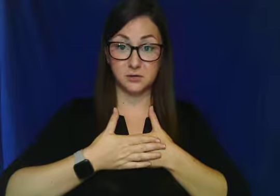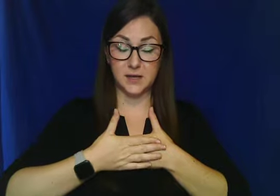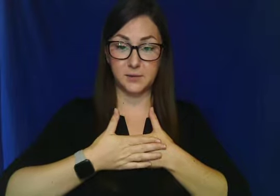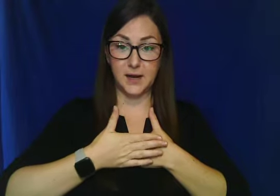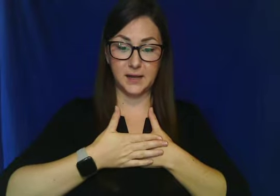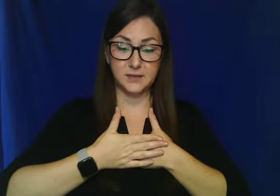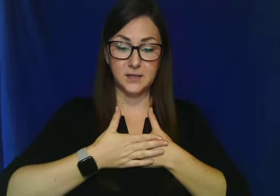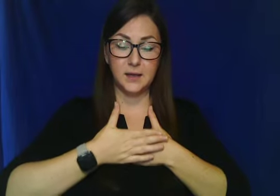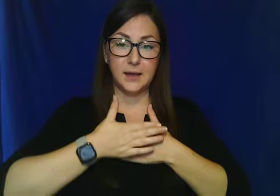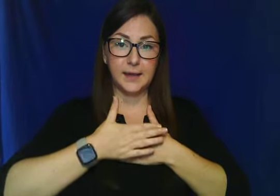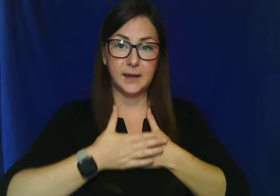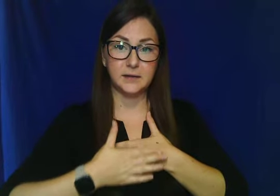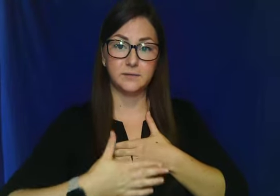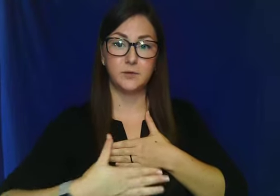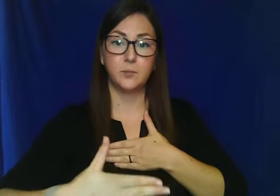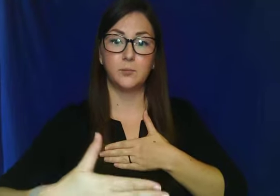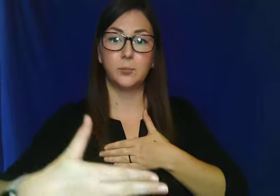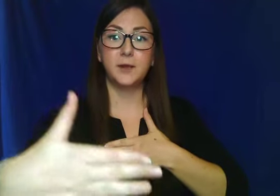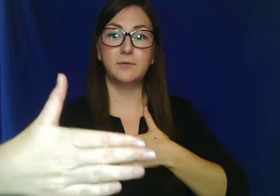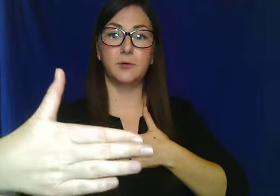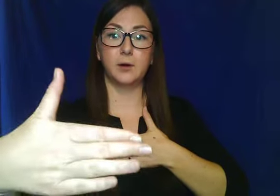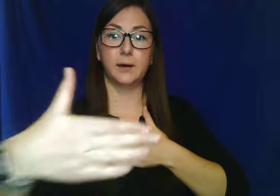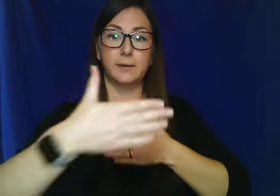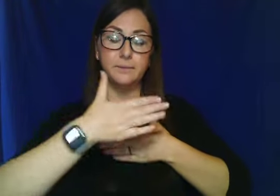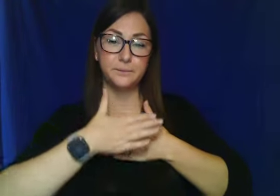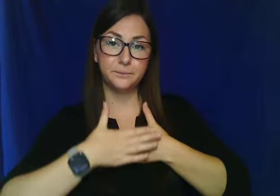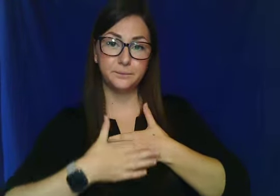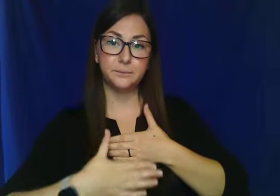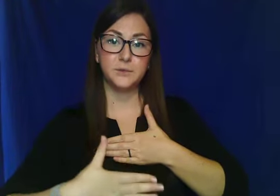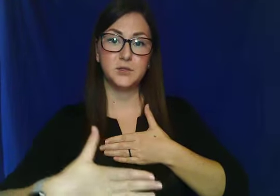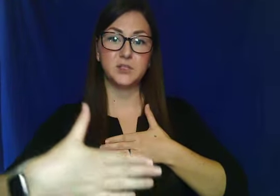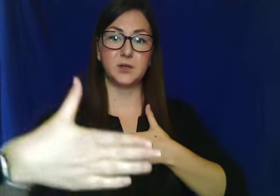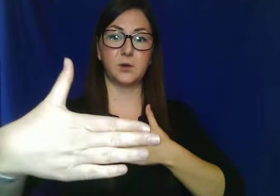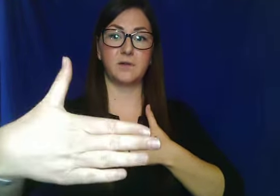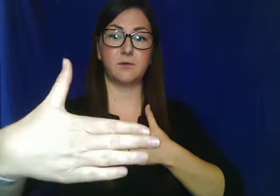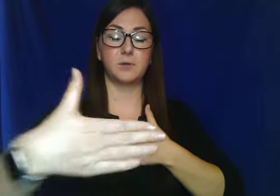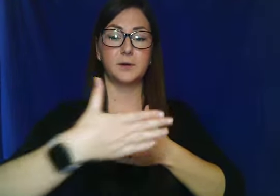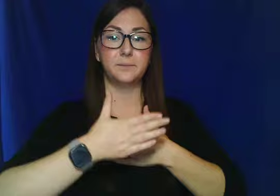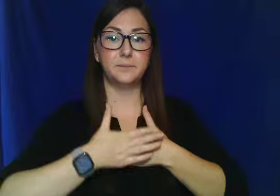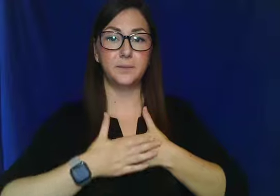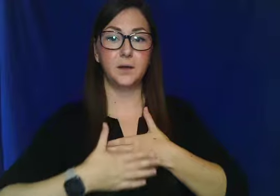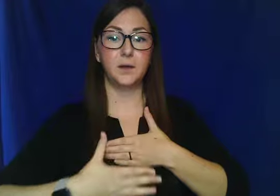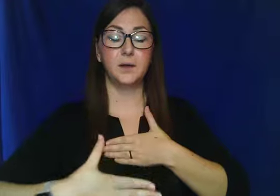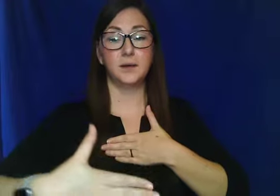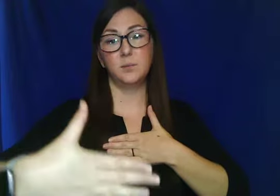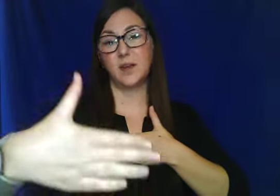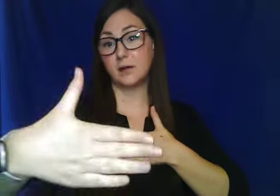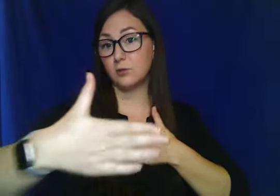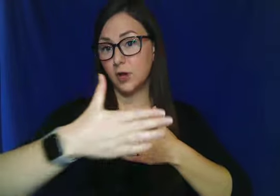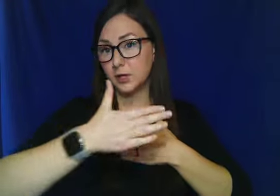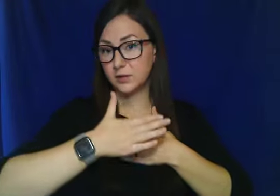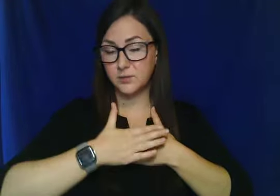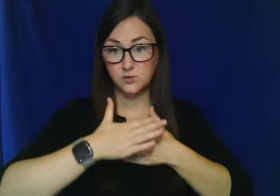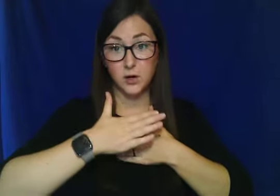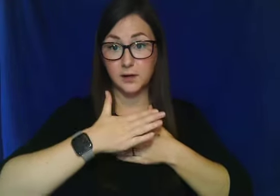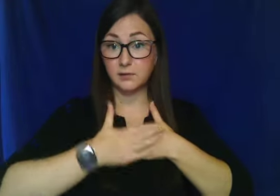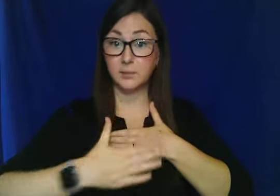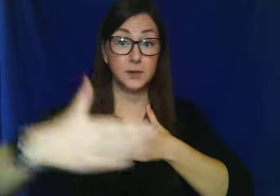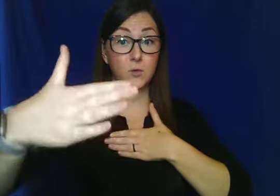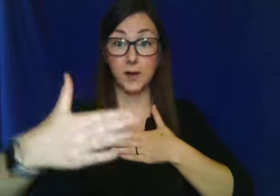your dominant hand and kind of bring it forward. You're just going to bring it forward. It can be kind of long. It can be drawn out. It can be quick.